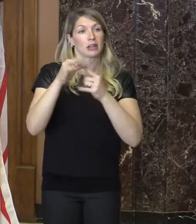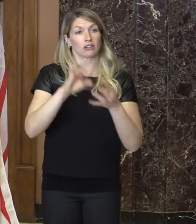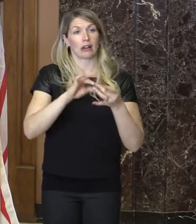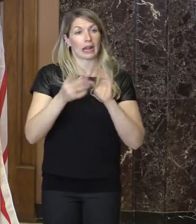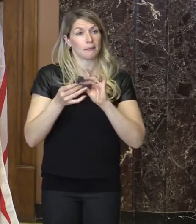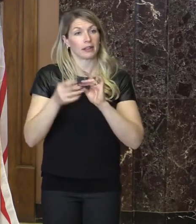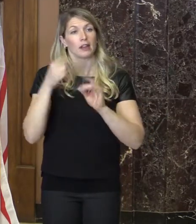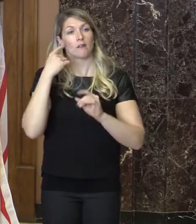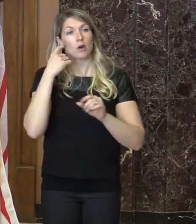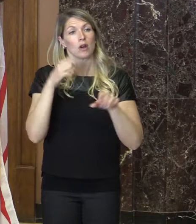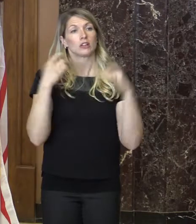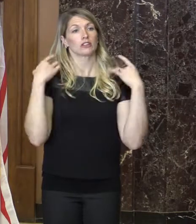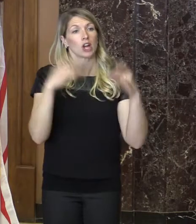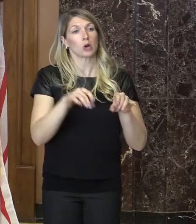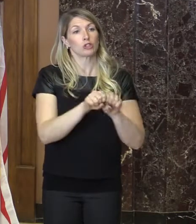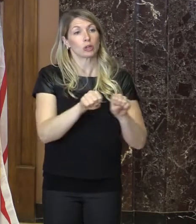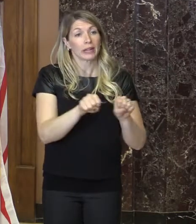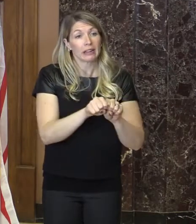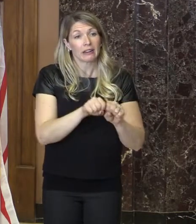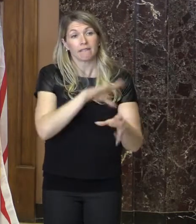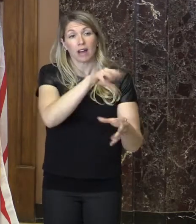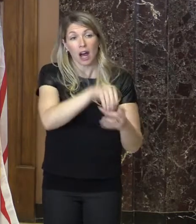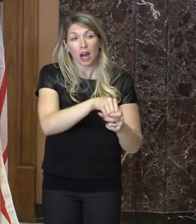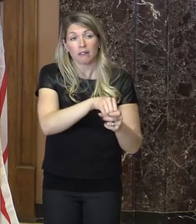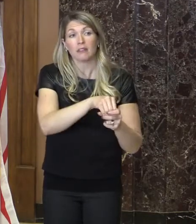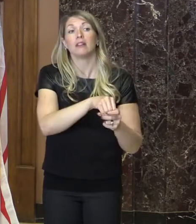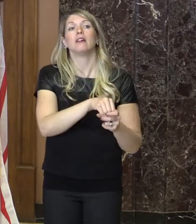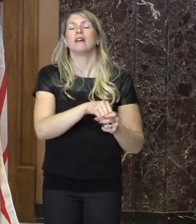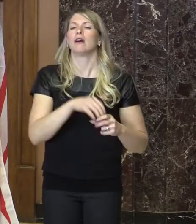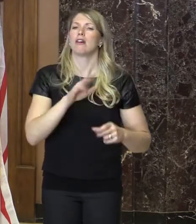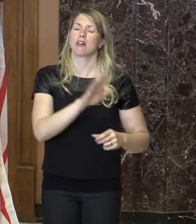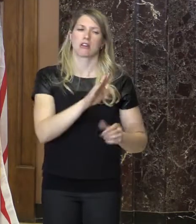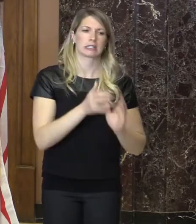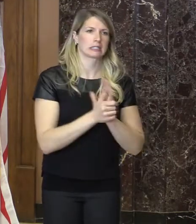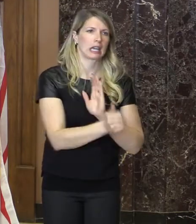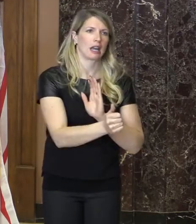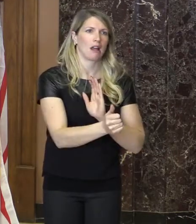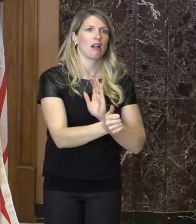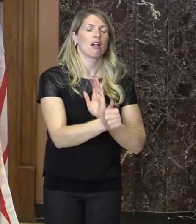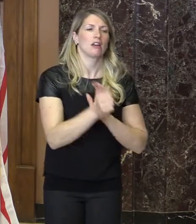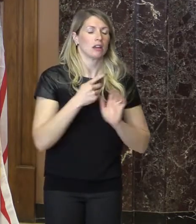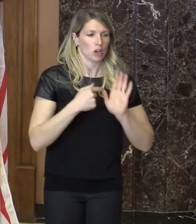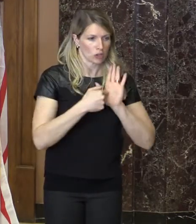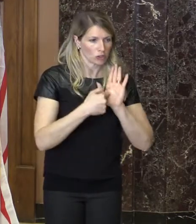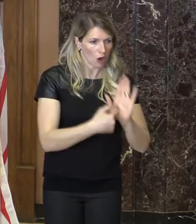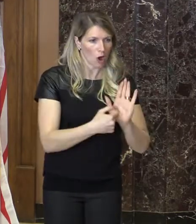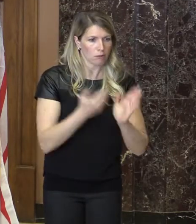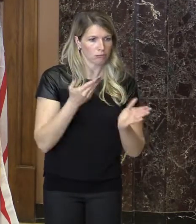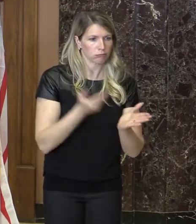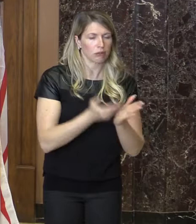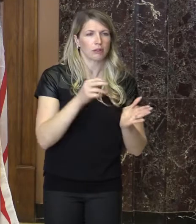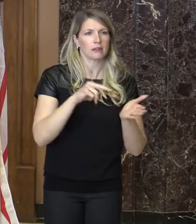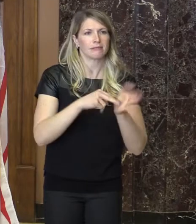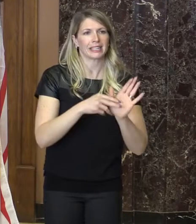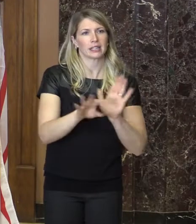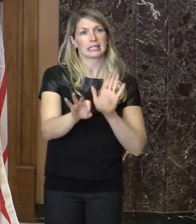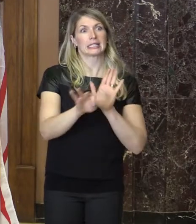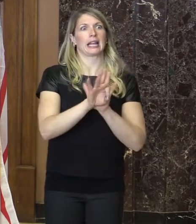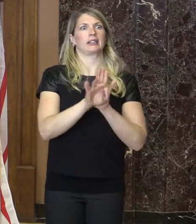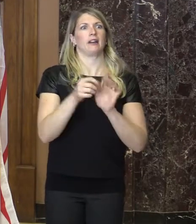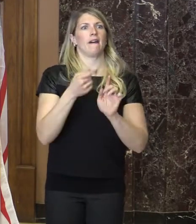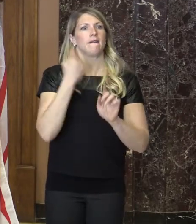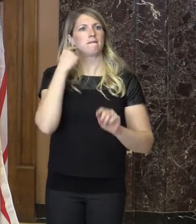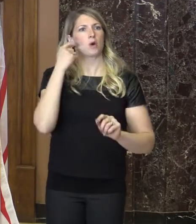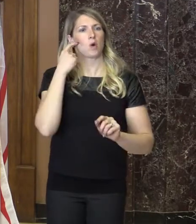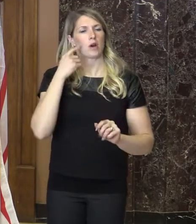Games in snowshoeing. Her incredible performance at these games led her to being selected to compete with Team Canada at the